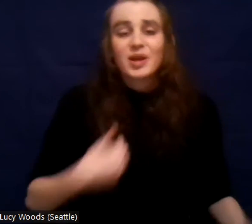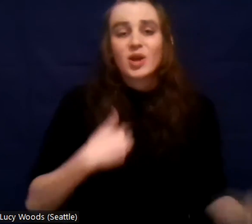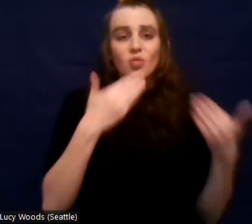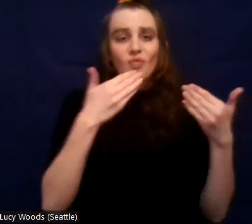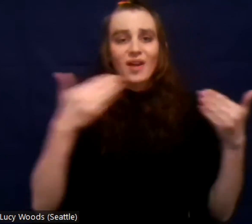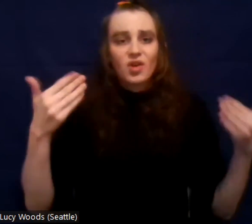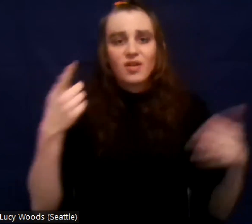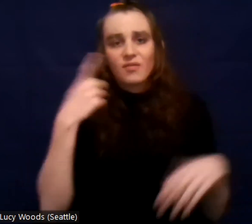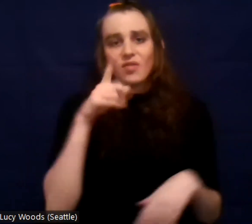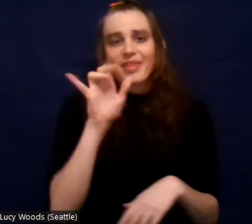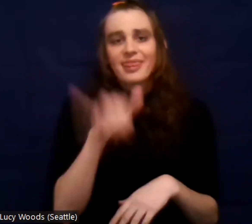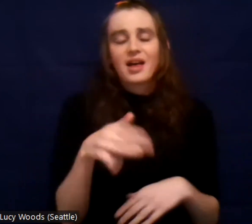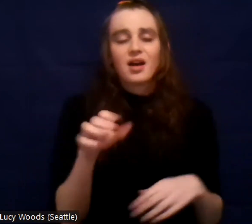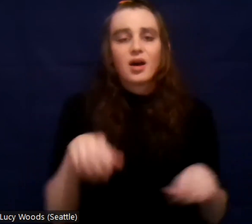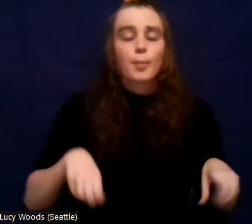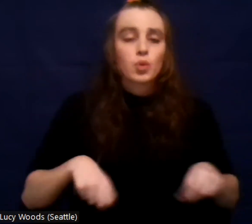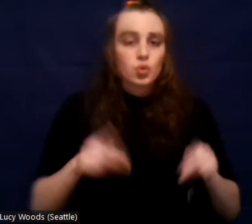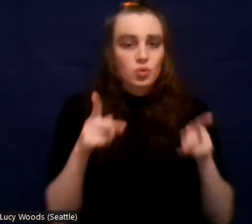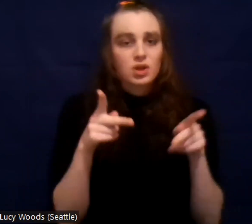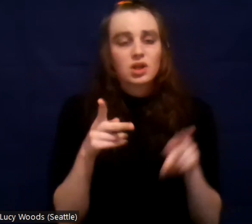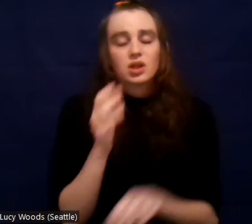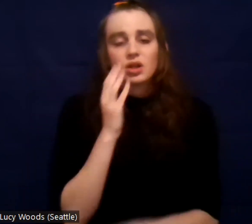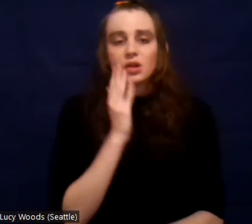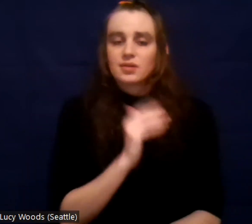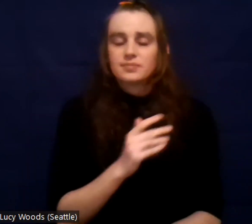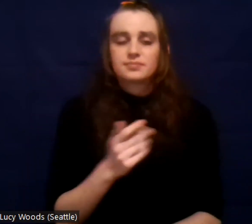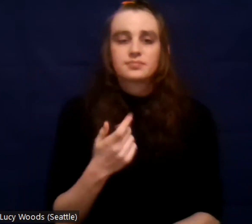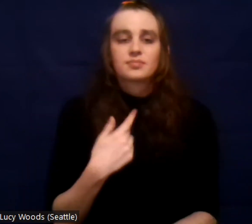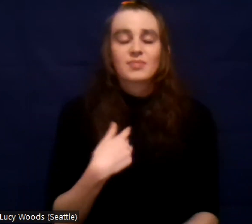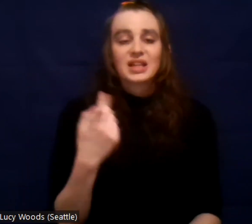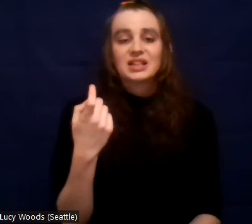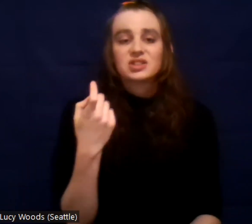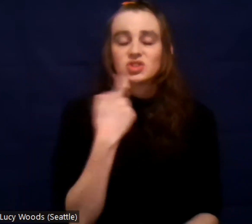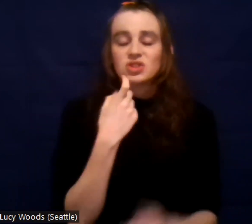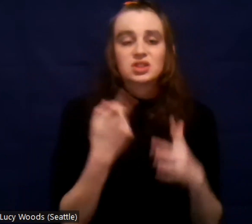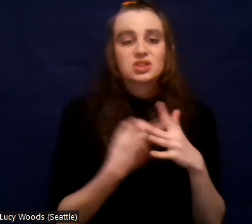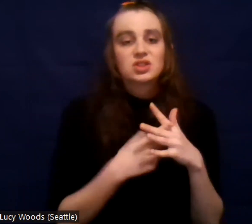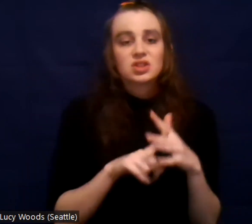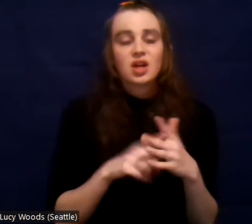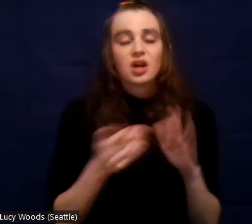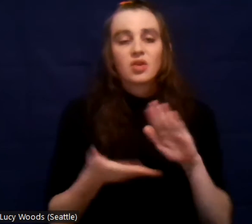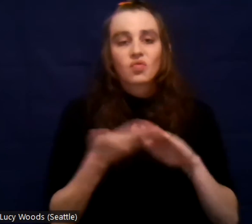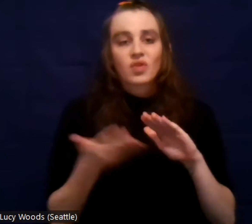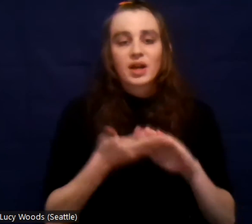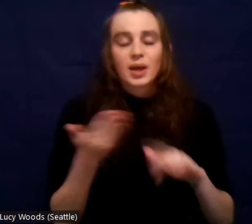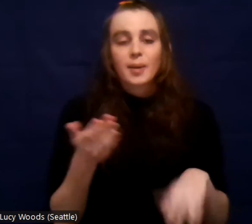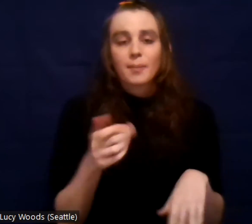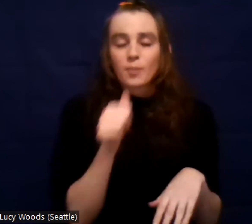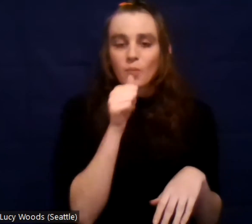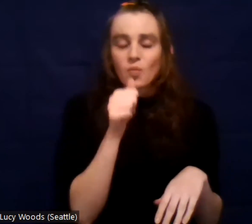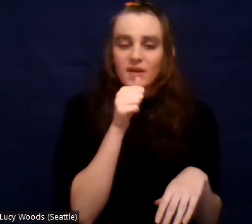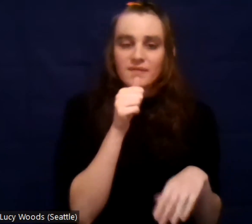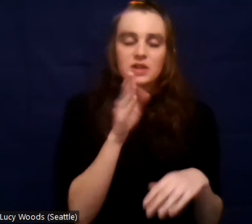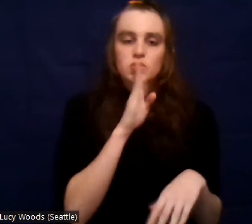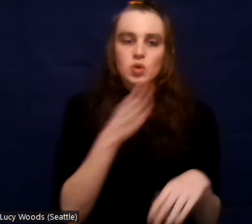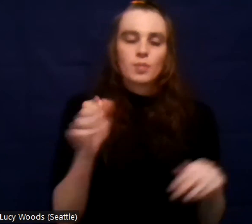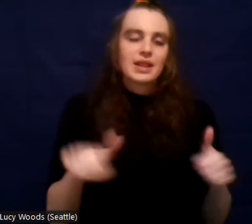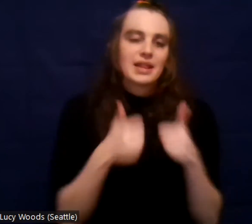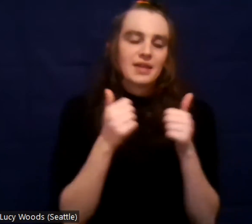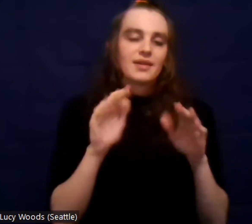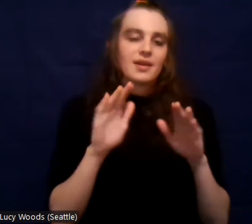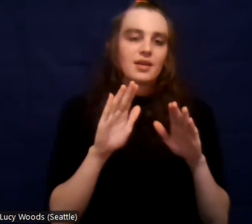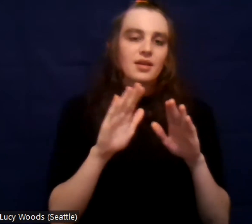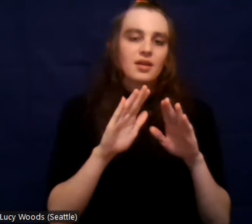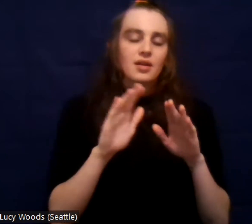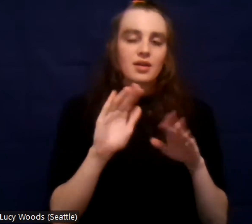opportunity. Um, I just started running a sober, uh, privately owned sober living house and a friend of mine,